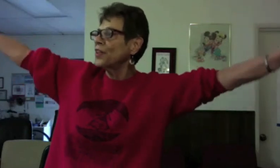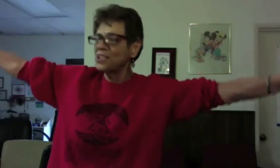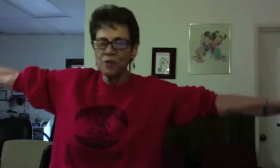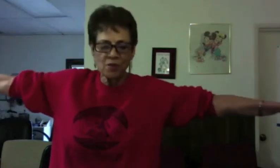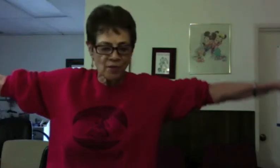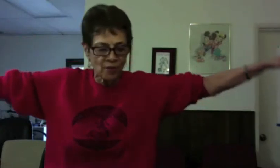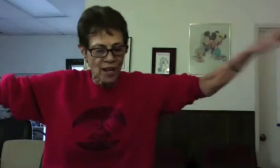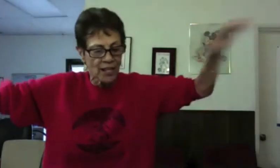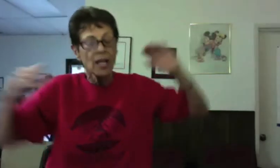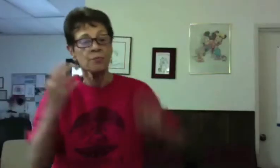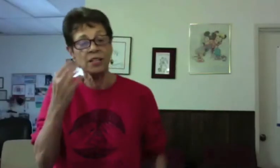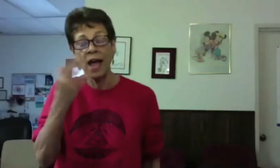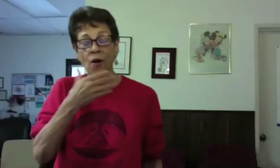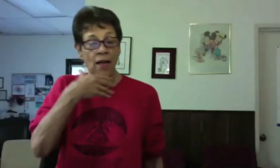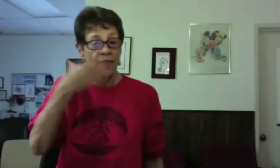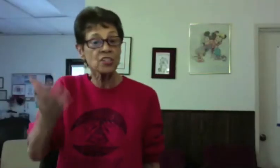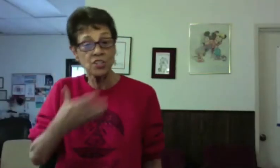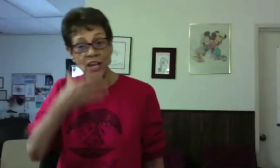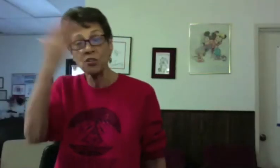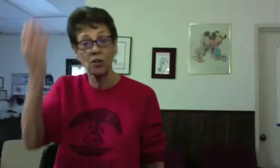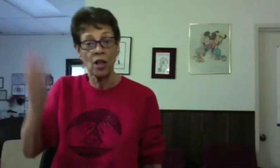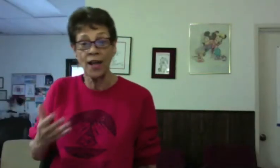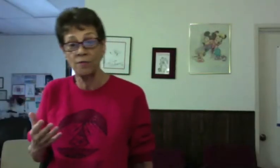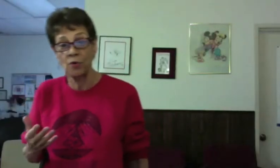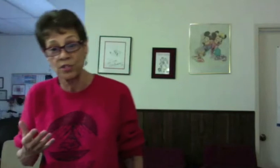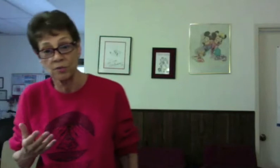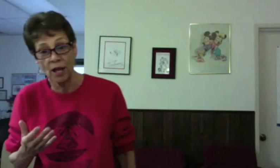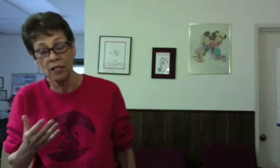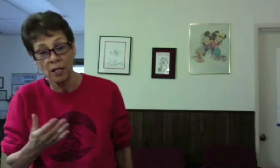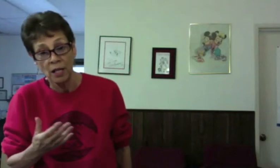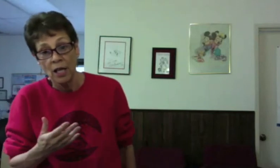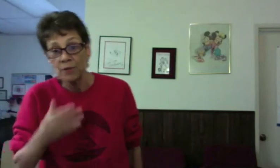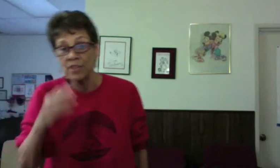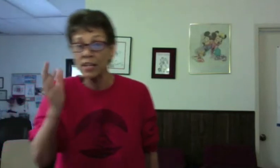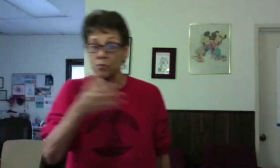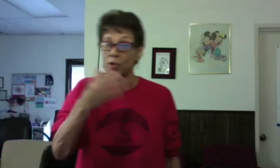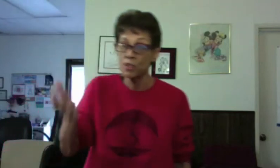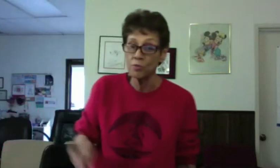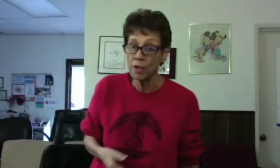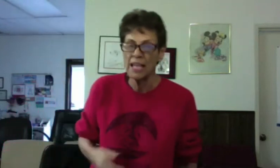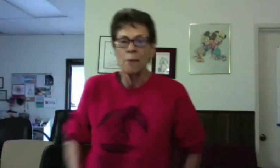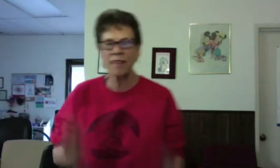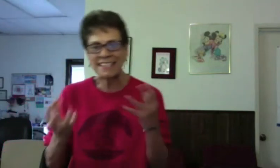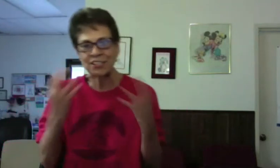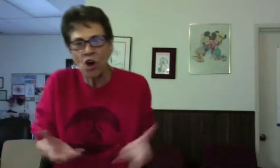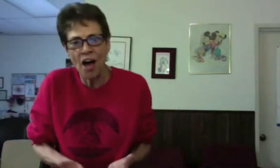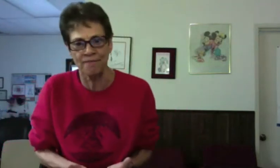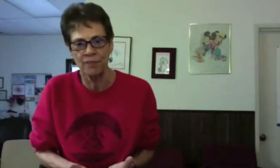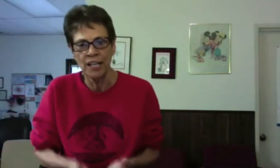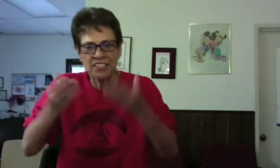That's beautiful, right? But now, that's a gentle higher voice, right? But then I say, what if she's really pissed off? It's